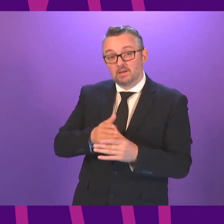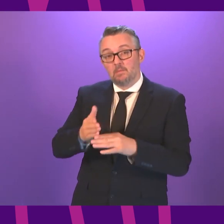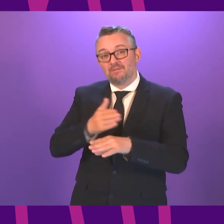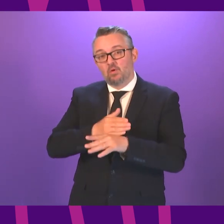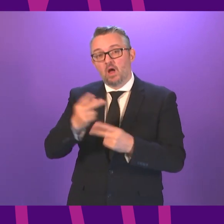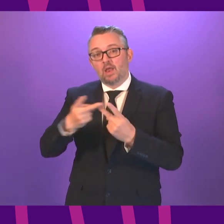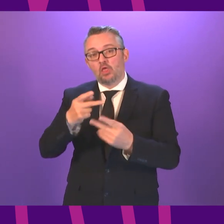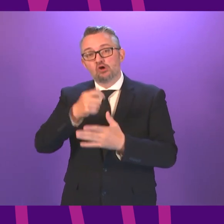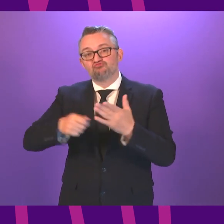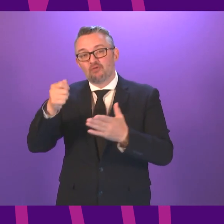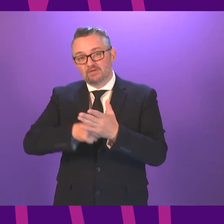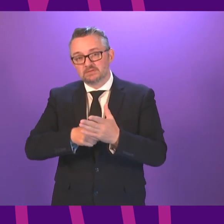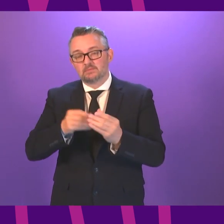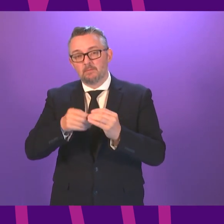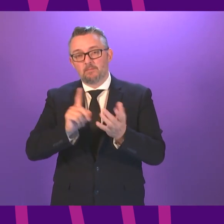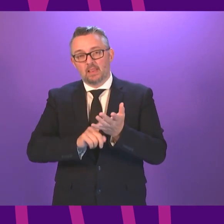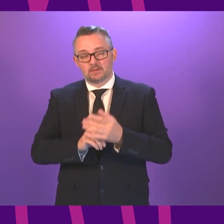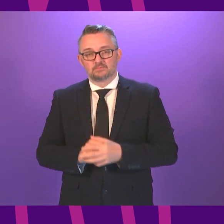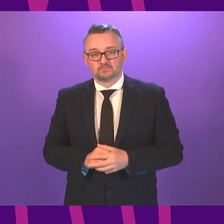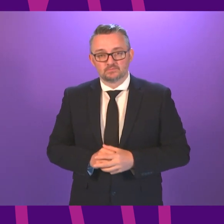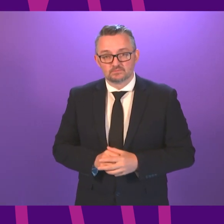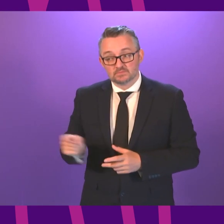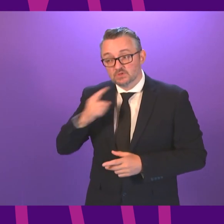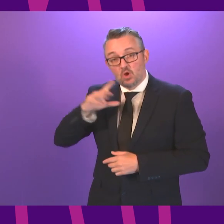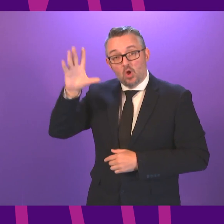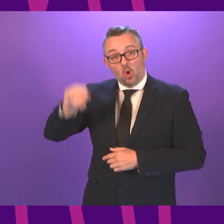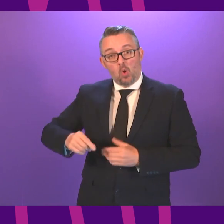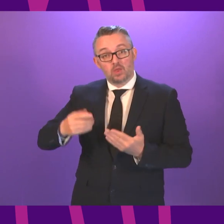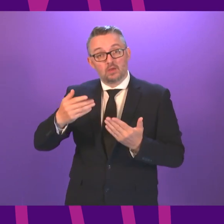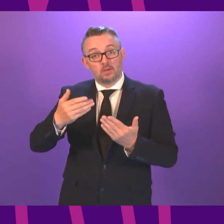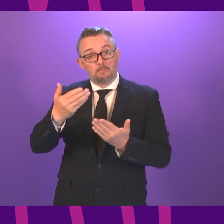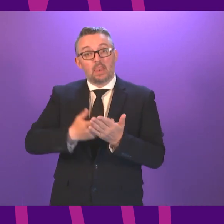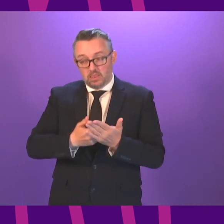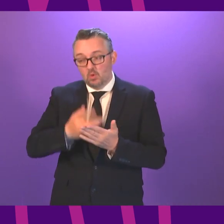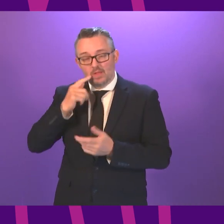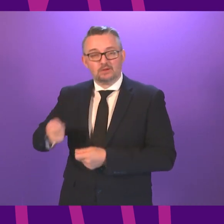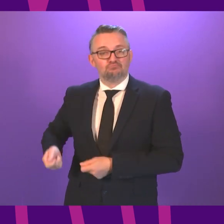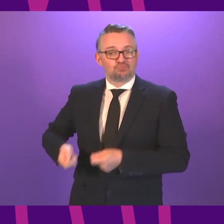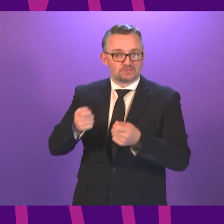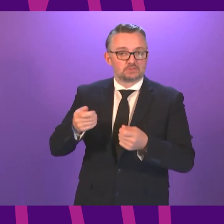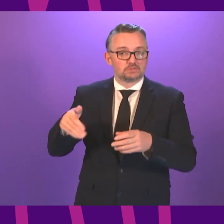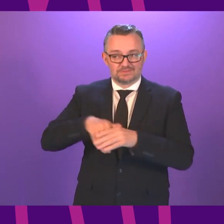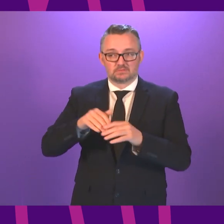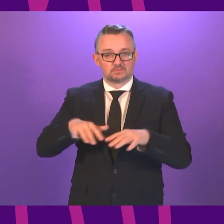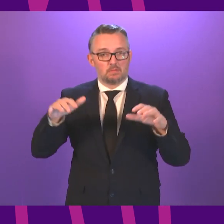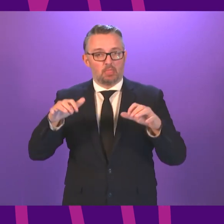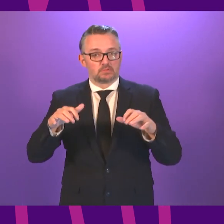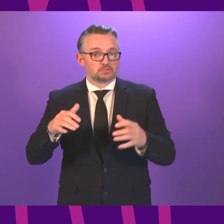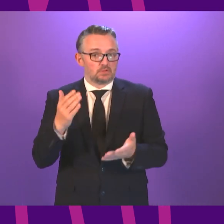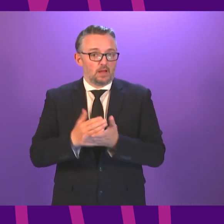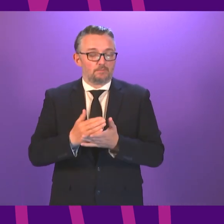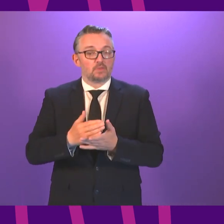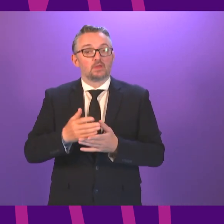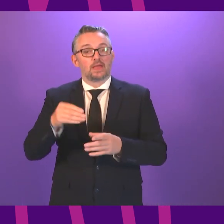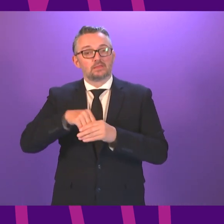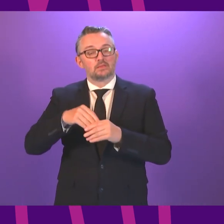referendum bill first minister all of those bills will be brought before parliament and we will set out as is customary in the